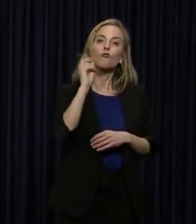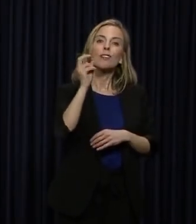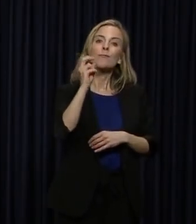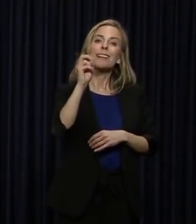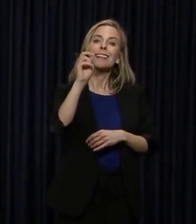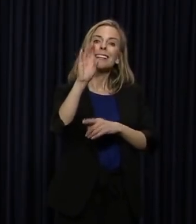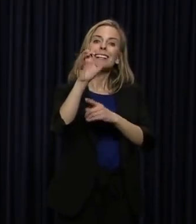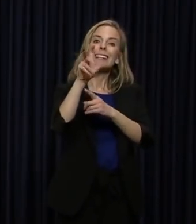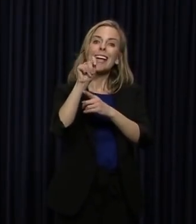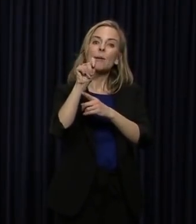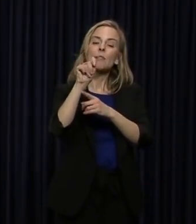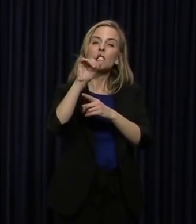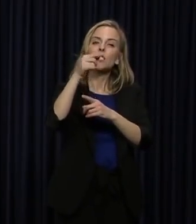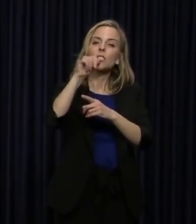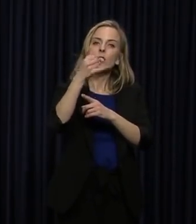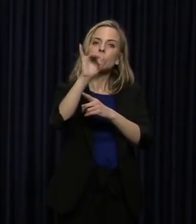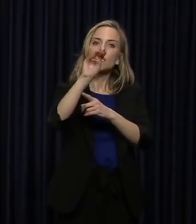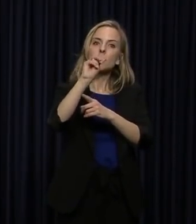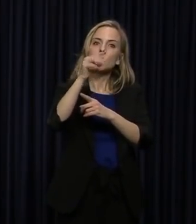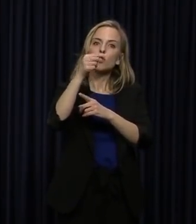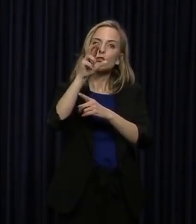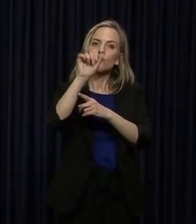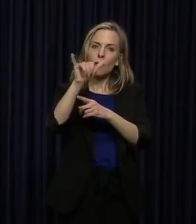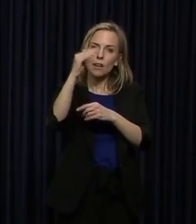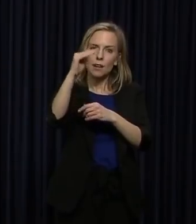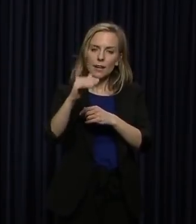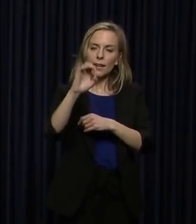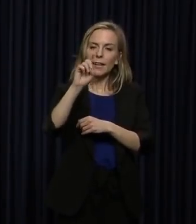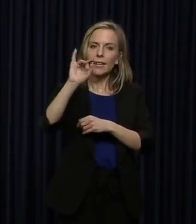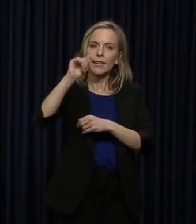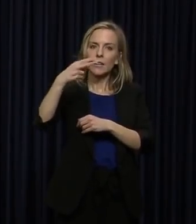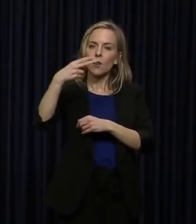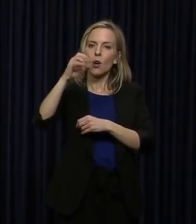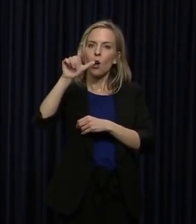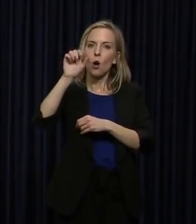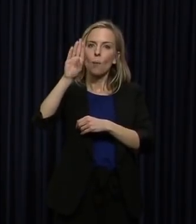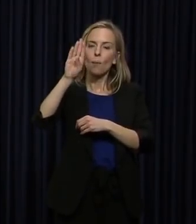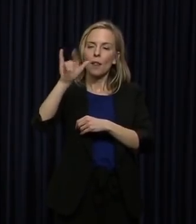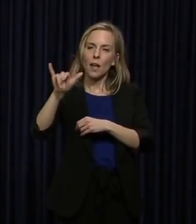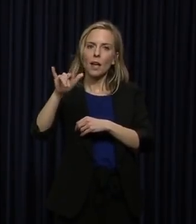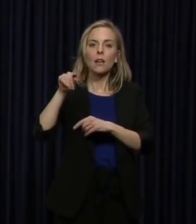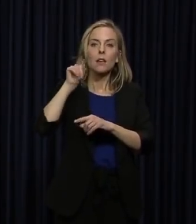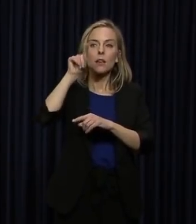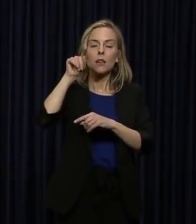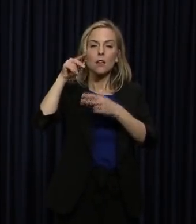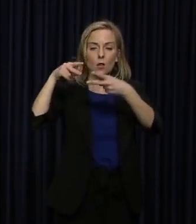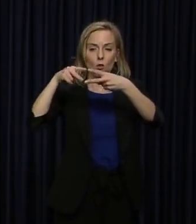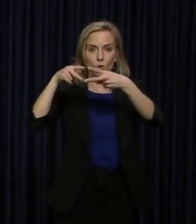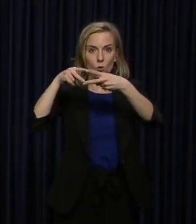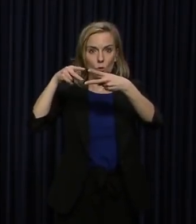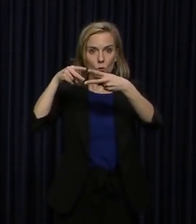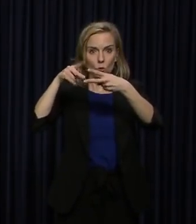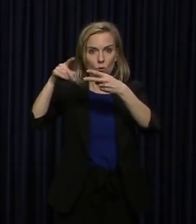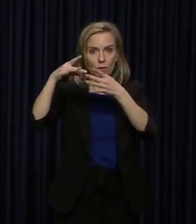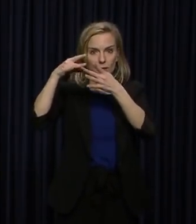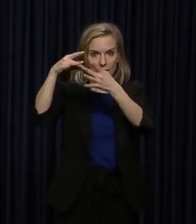Secretary Jim Gray and Edith Hallbleib, who heads the industrial